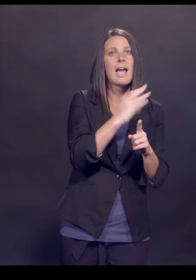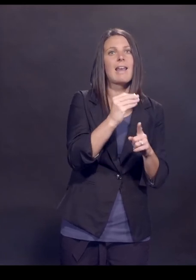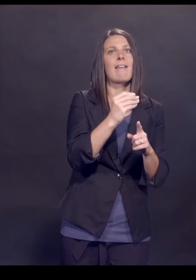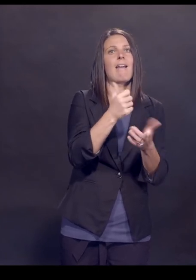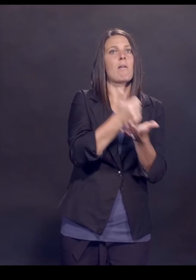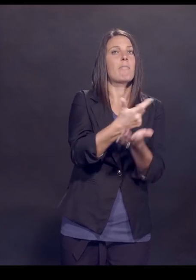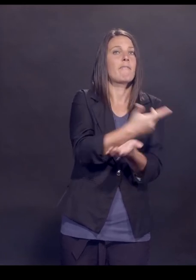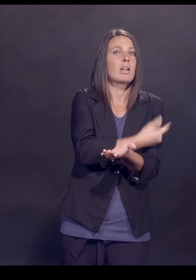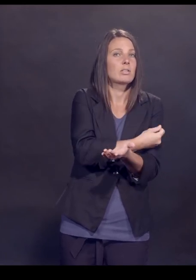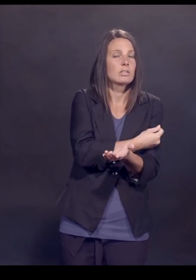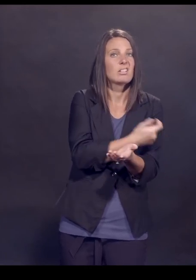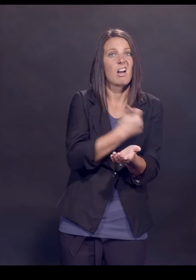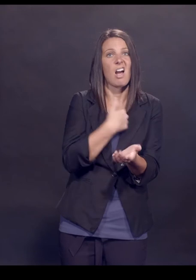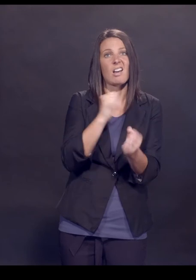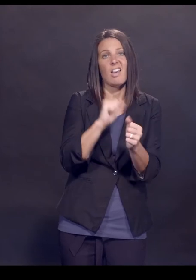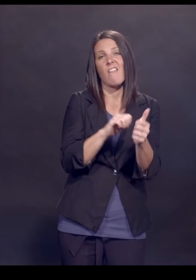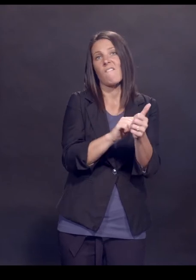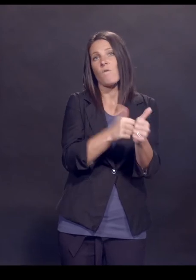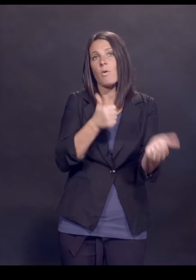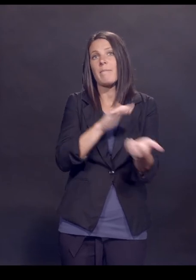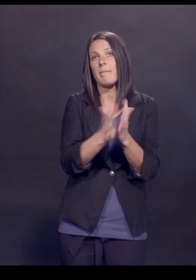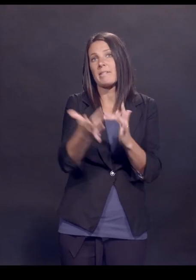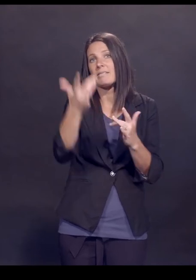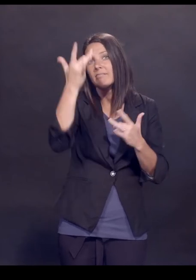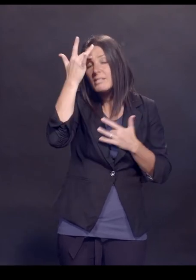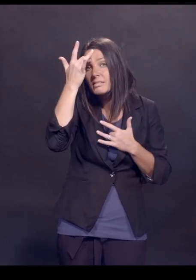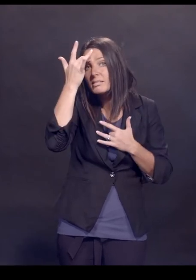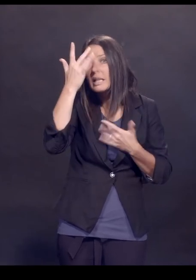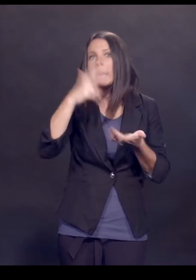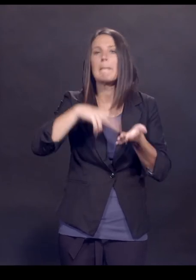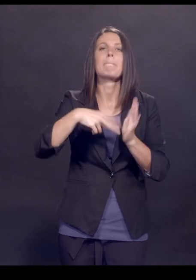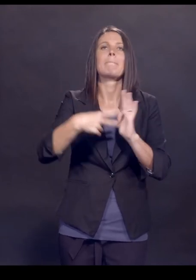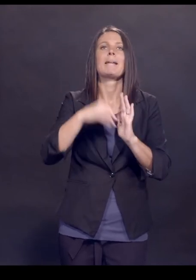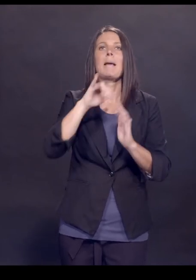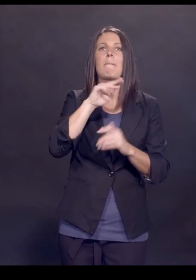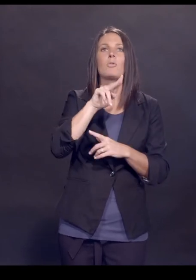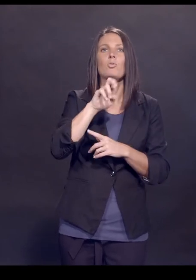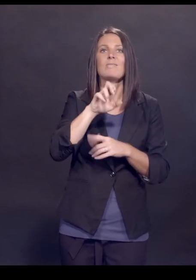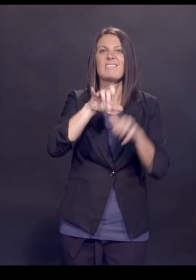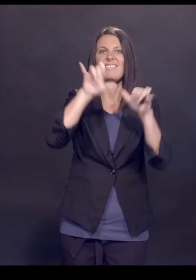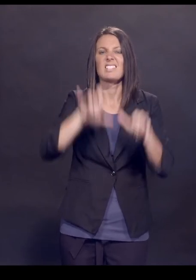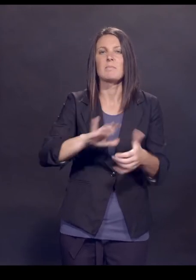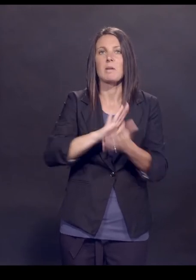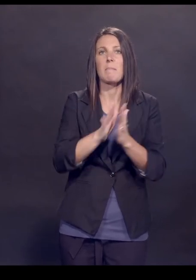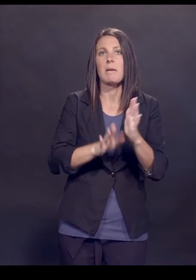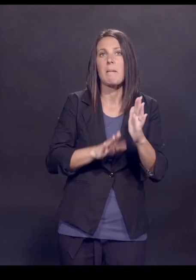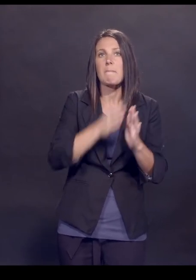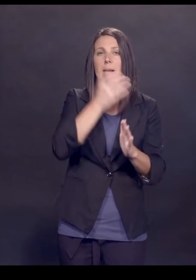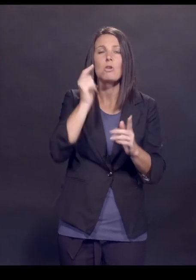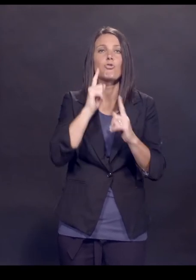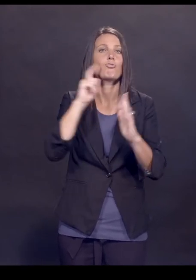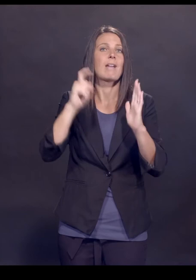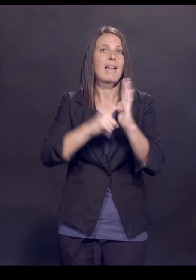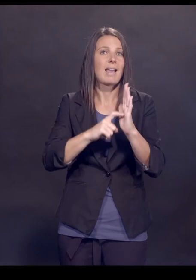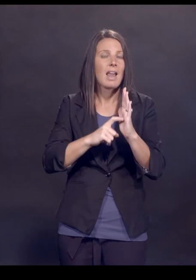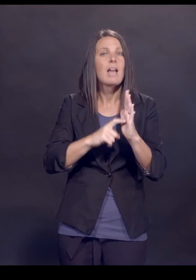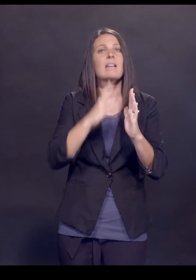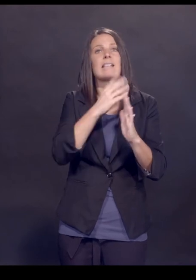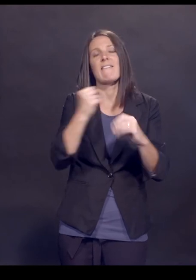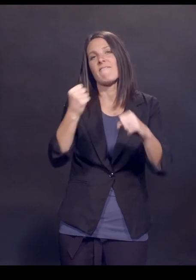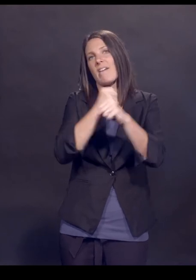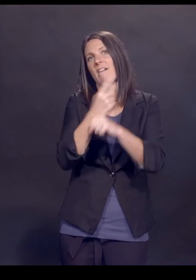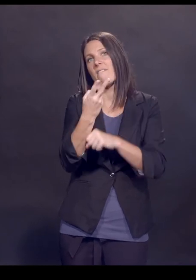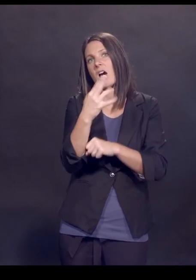vaccine, I'm able to avoid becoming ill, does that mean that my immune system is getting better at recognizing and battling the virus?